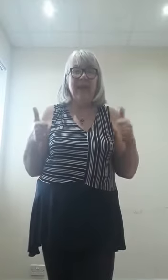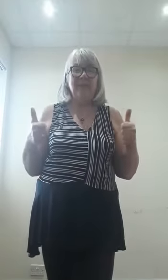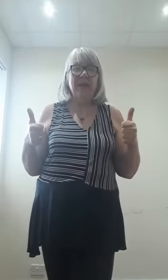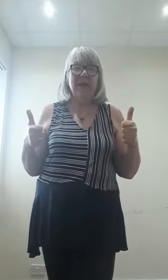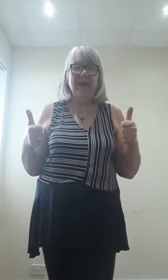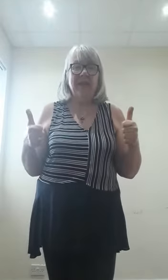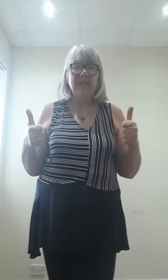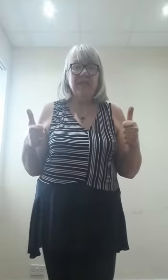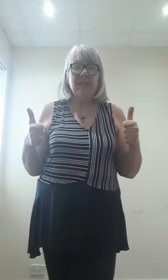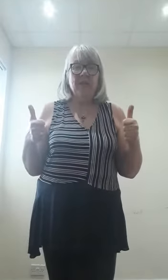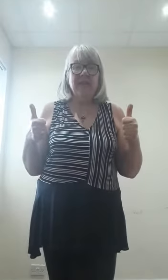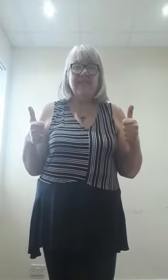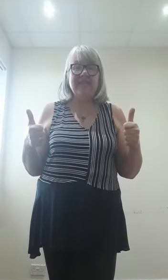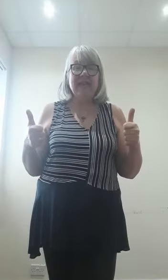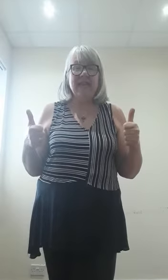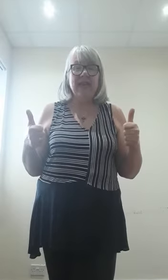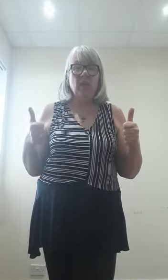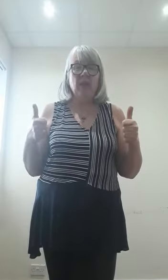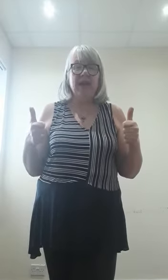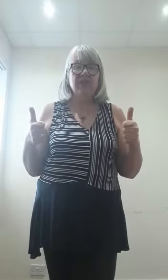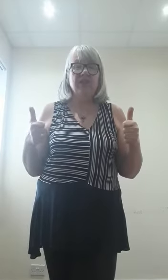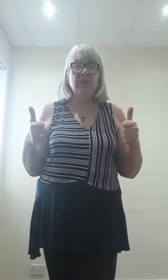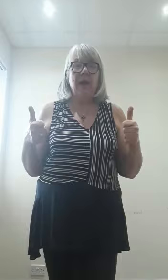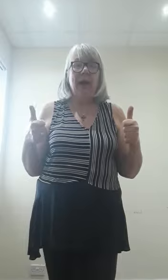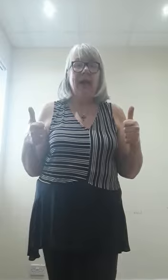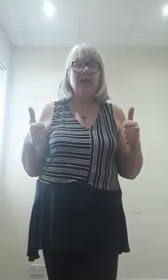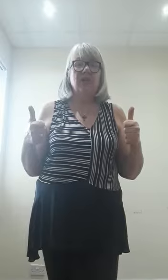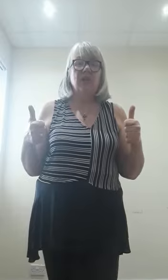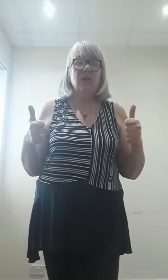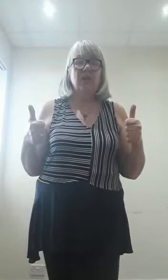happy. Today we're going to do Agadou.